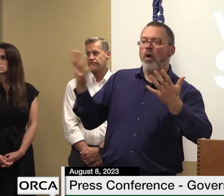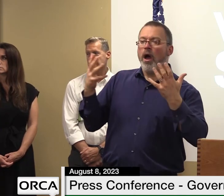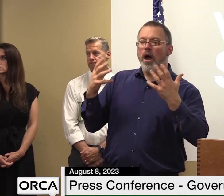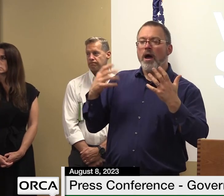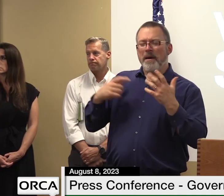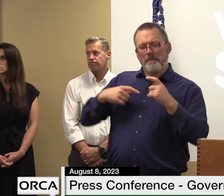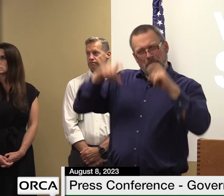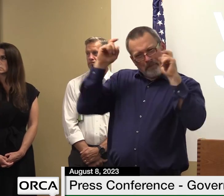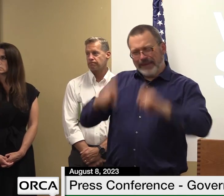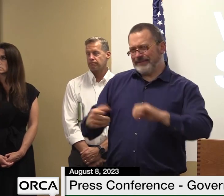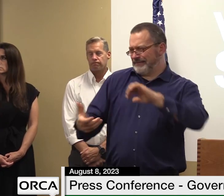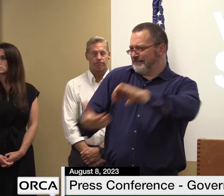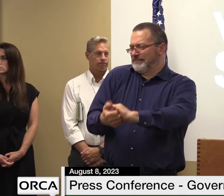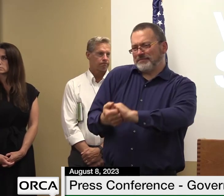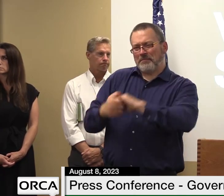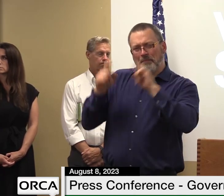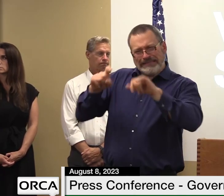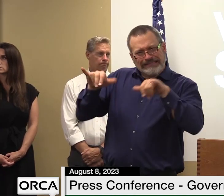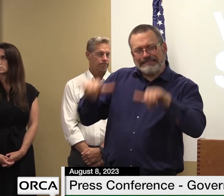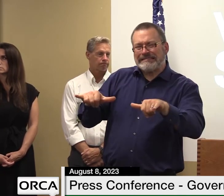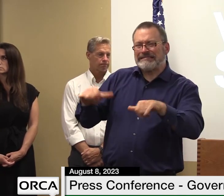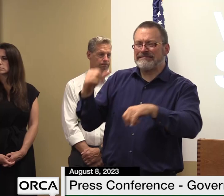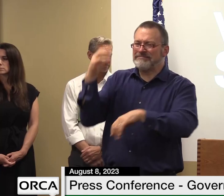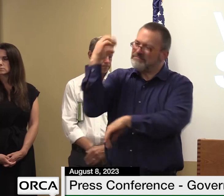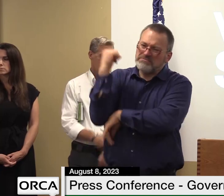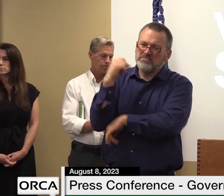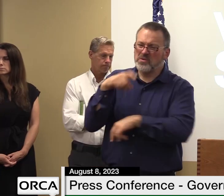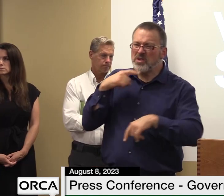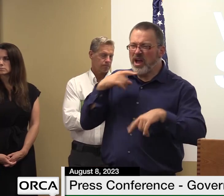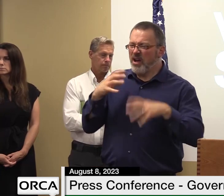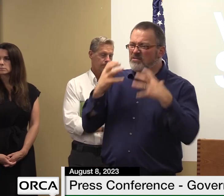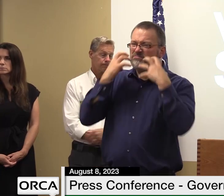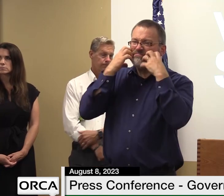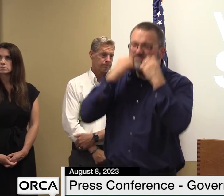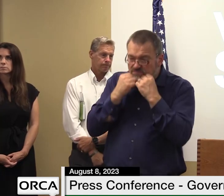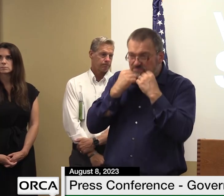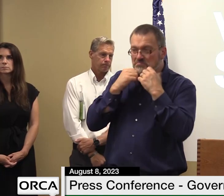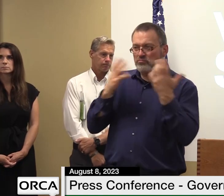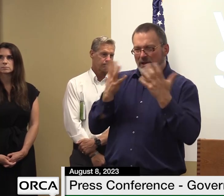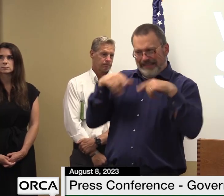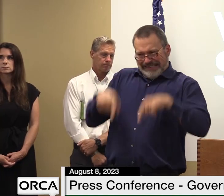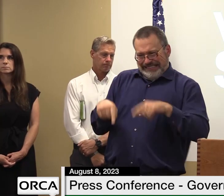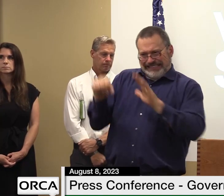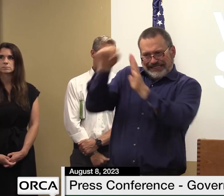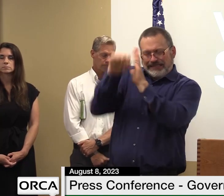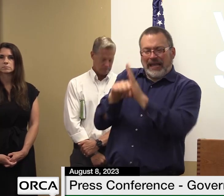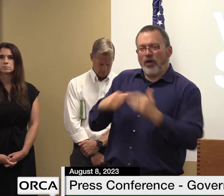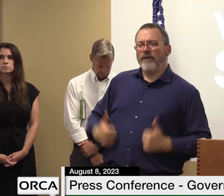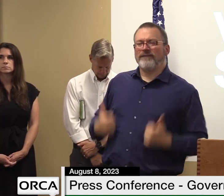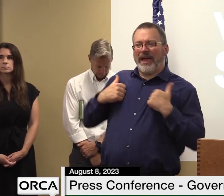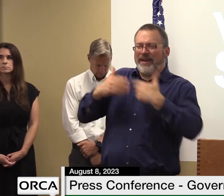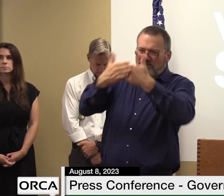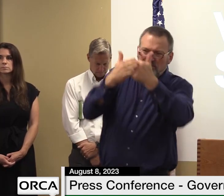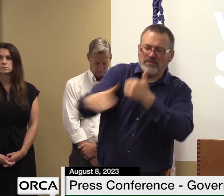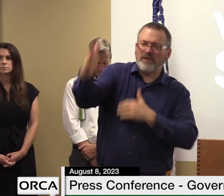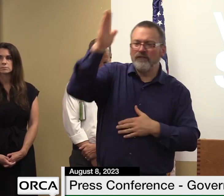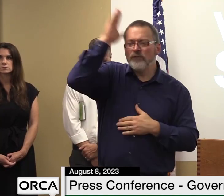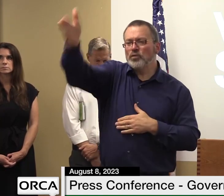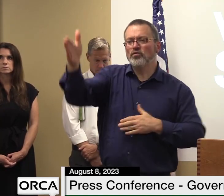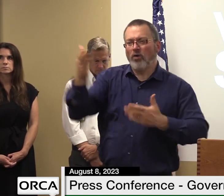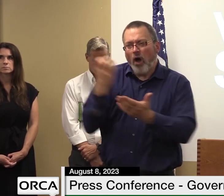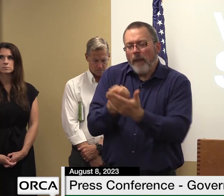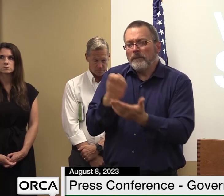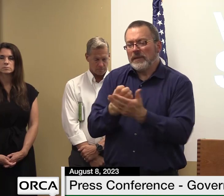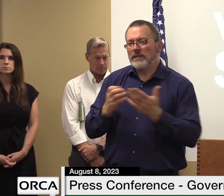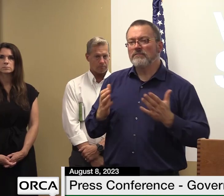all win because they're vital to our revitalization efforts throughout vermont the revitalization efforts